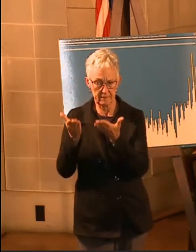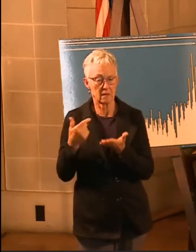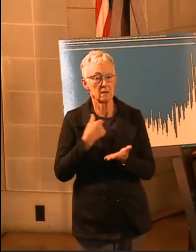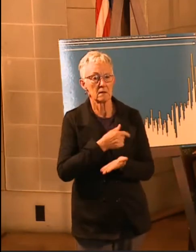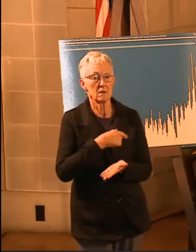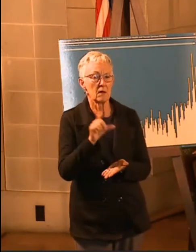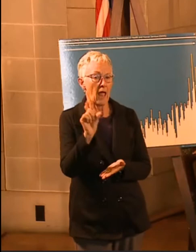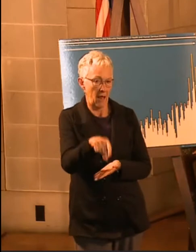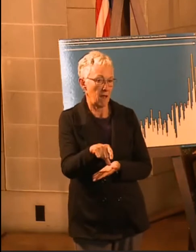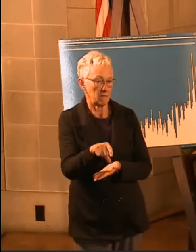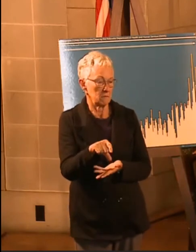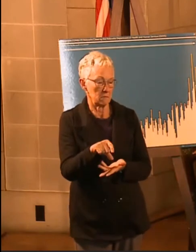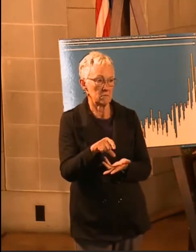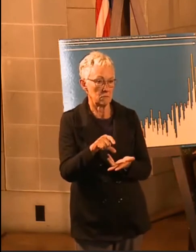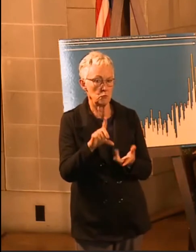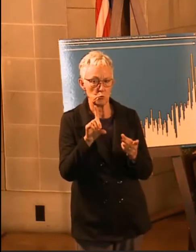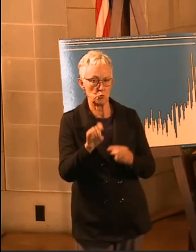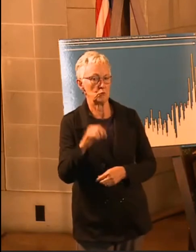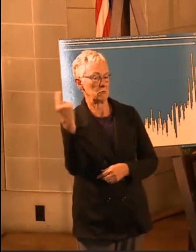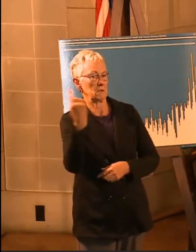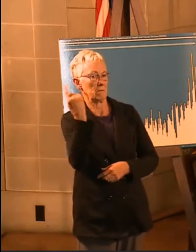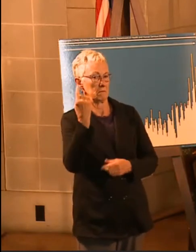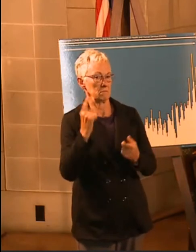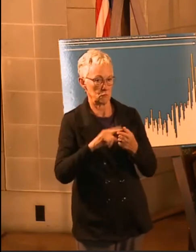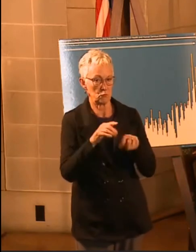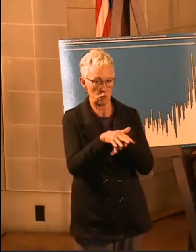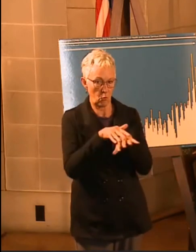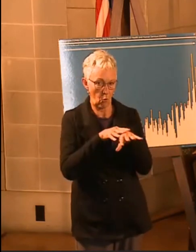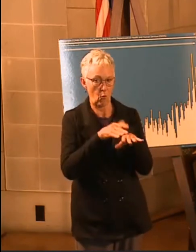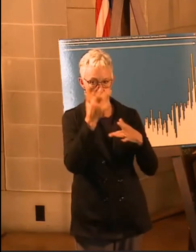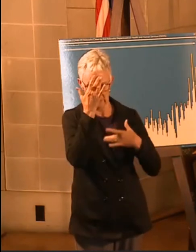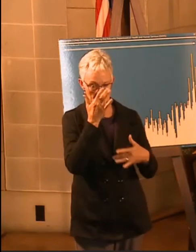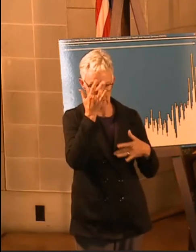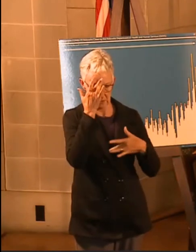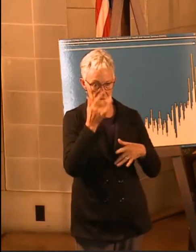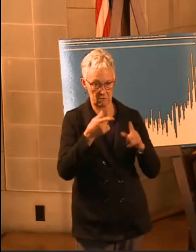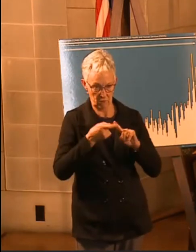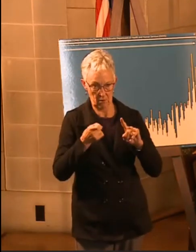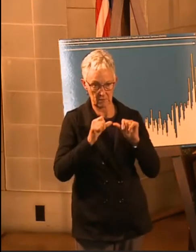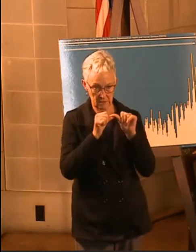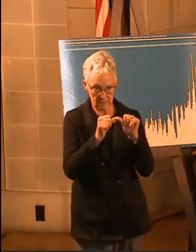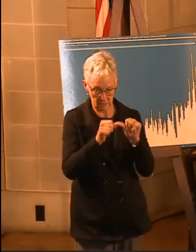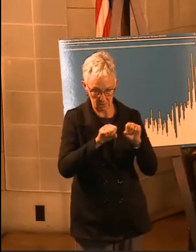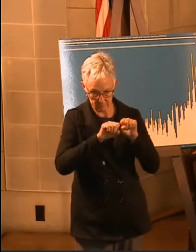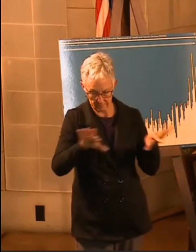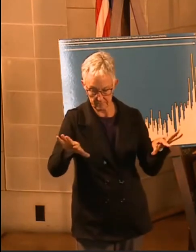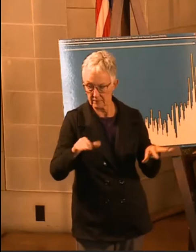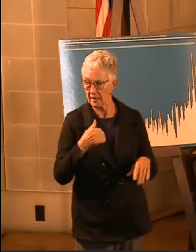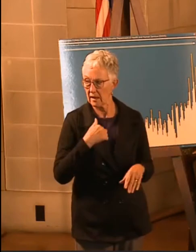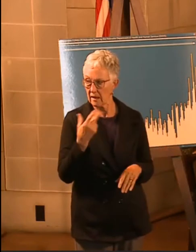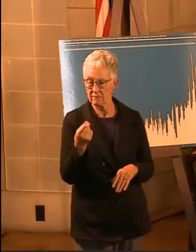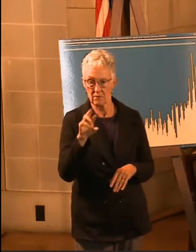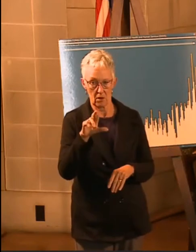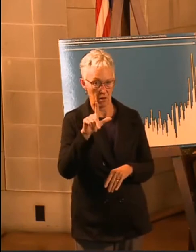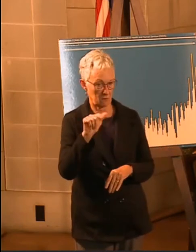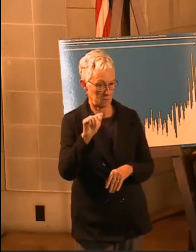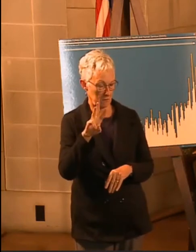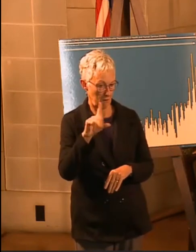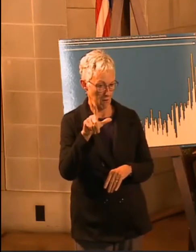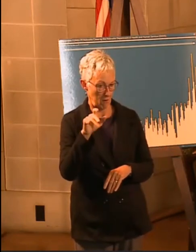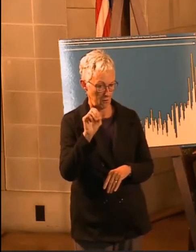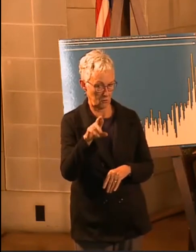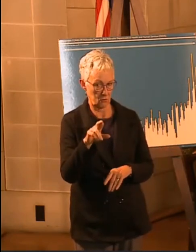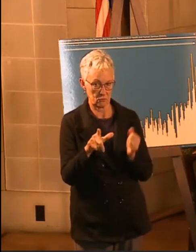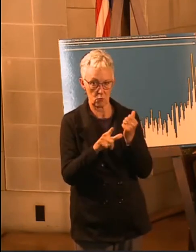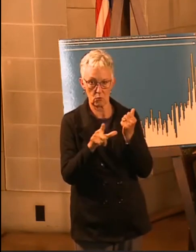And so today we've got a number of speakers to be able to talk about what we've got going on. We've got Dr. Lawler, who's the Associate Professor